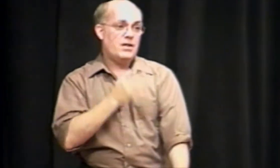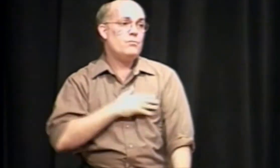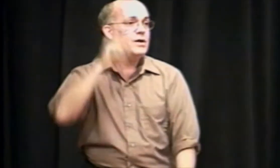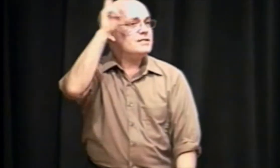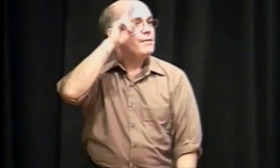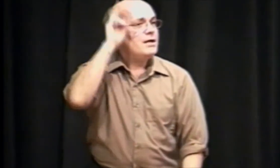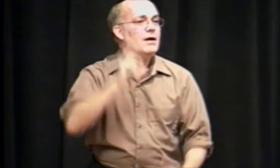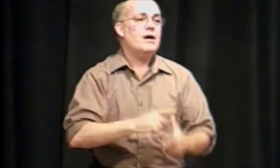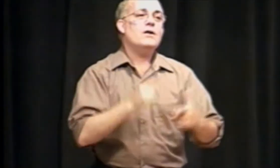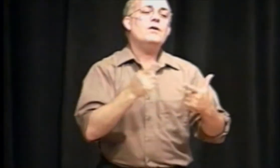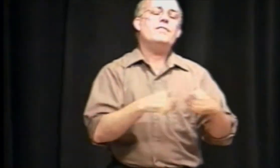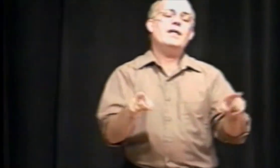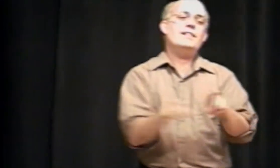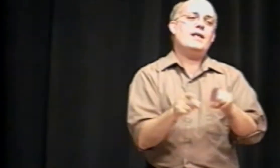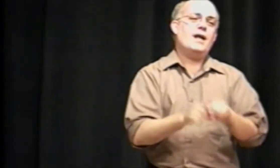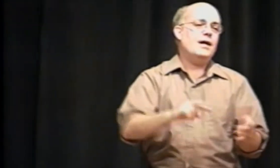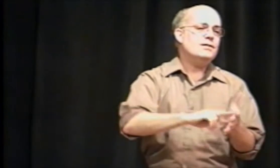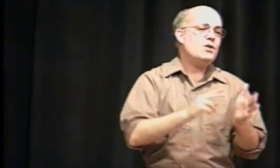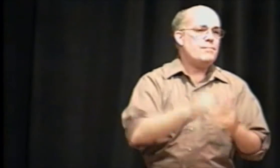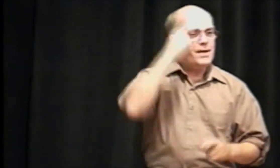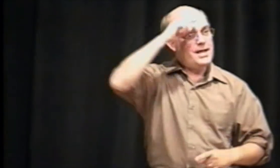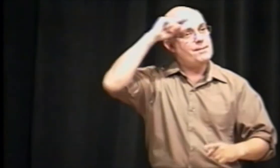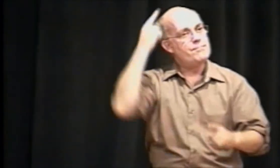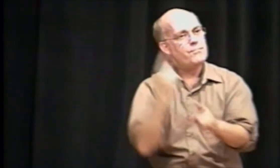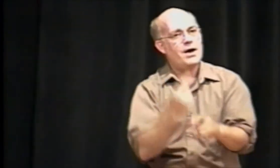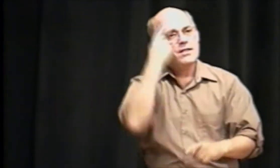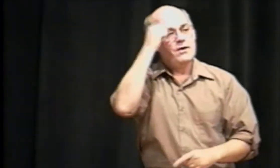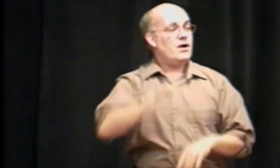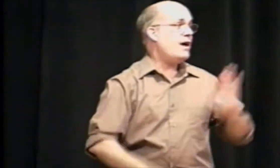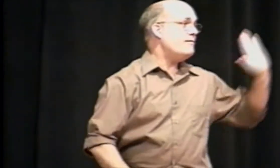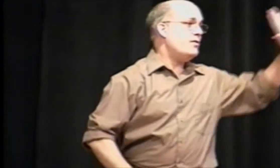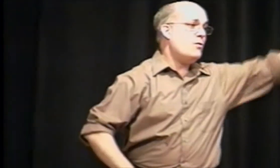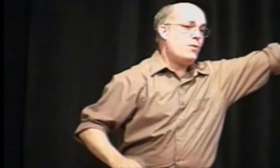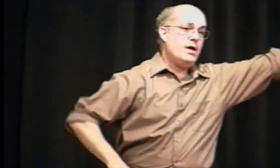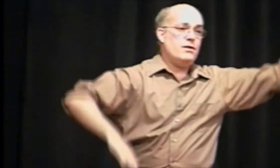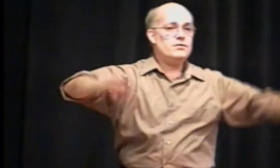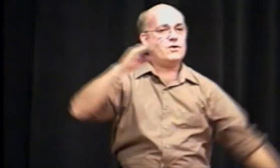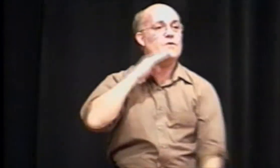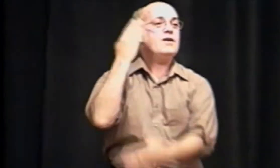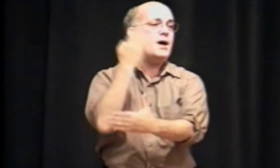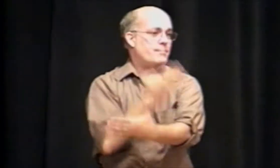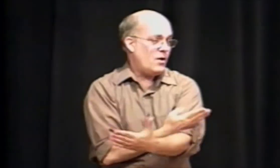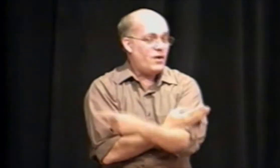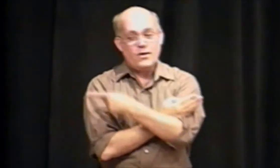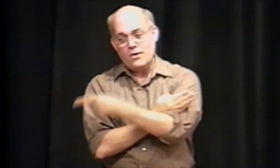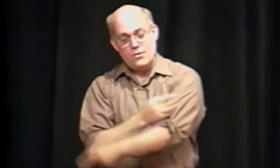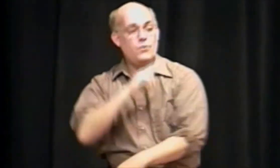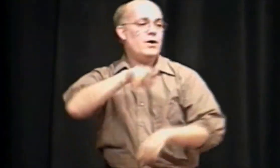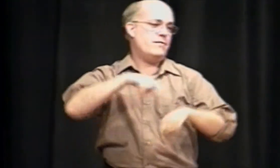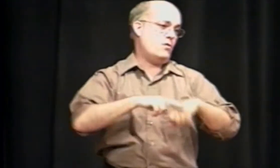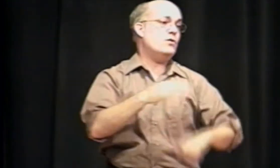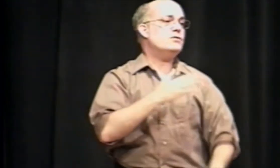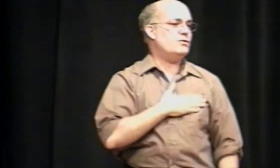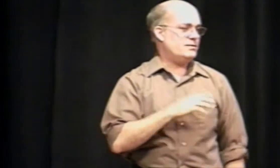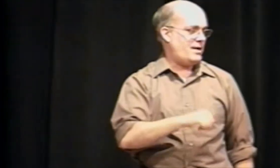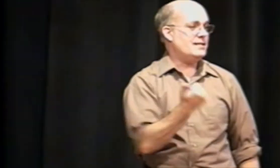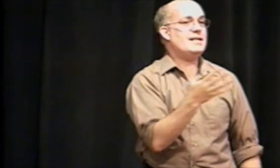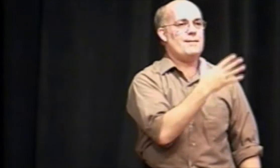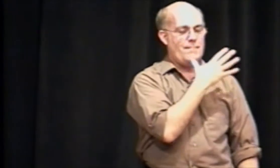if he was my uncle, then that also made him brother of the widow's grown-up daughter who, of course, was my